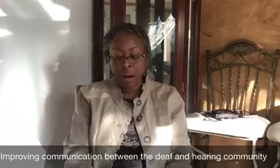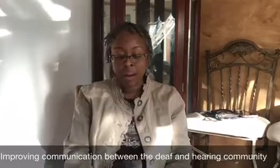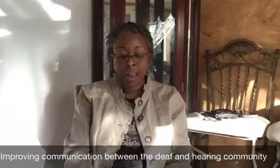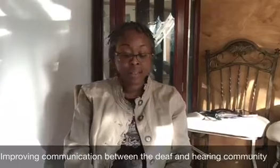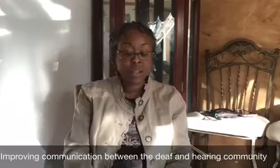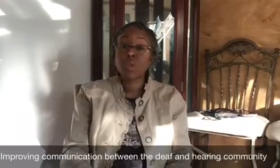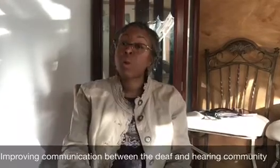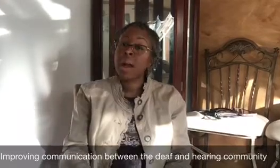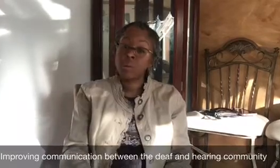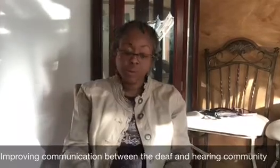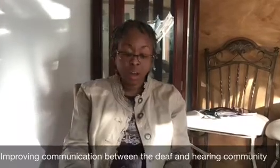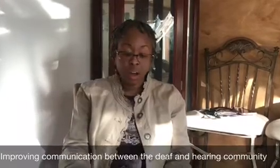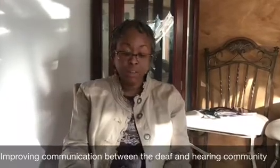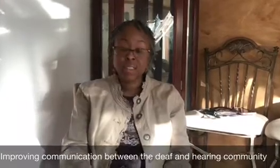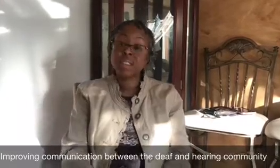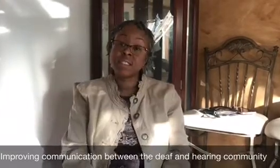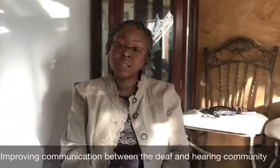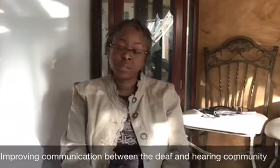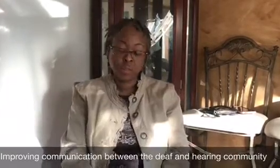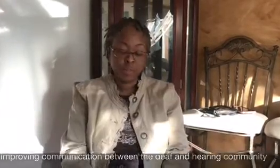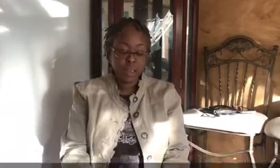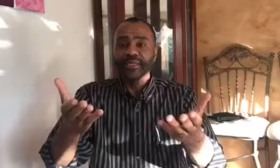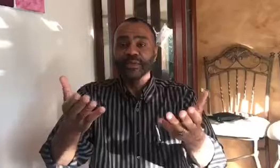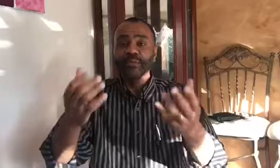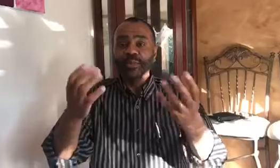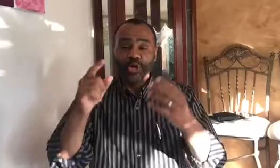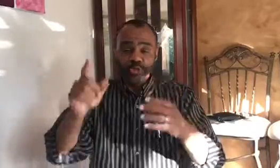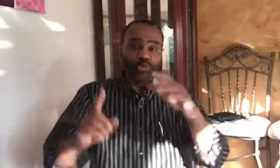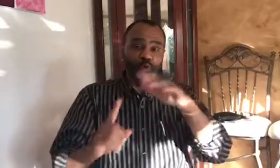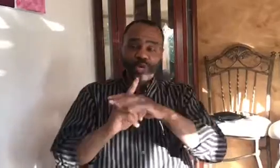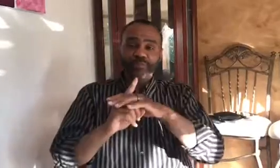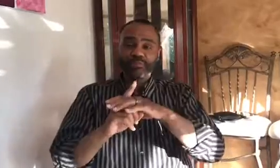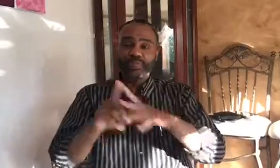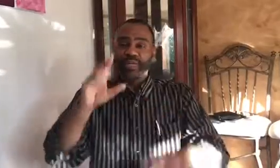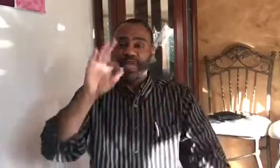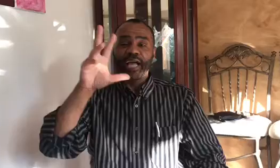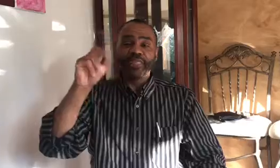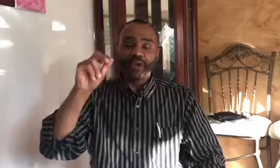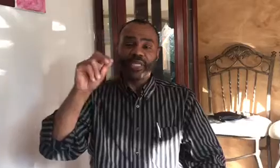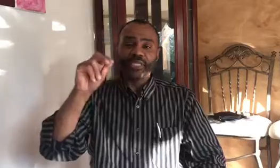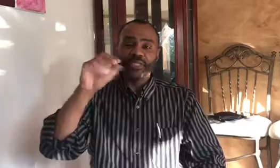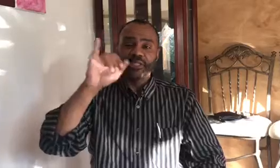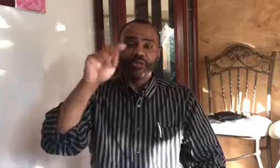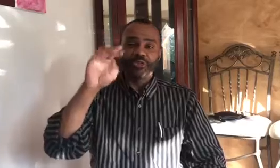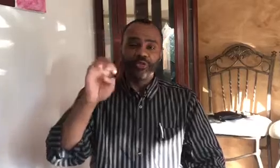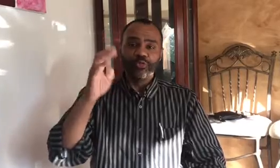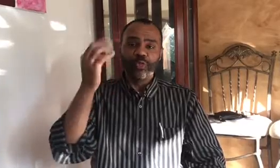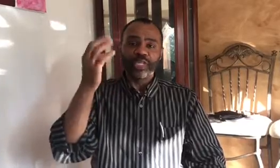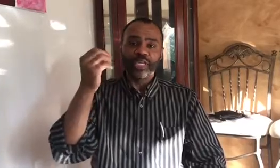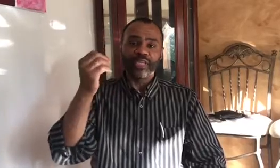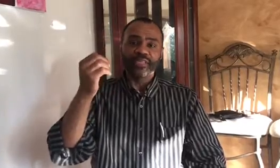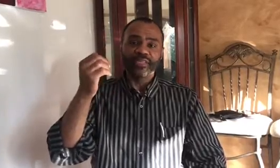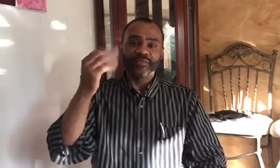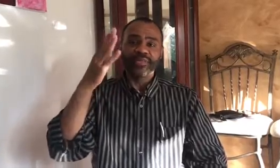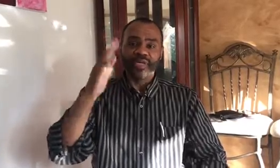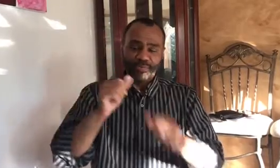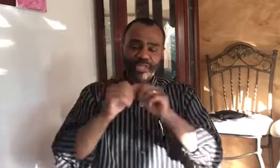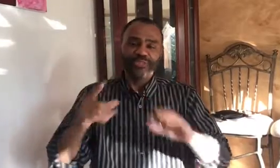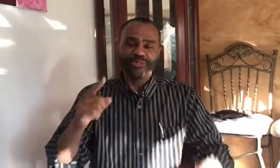Park at the Crown Office Center. We want you to show up at 9.30 June 14th. God bless you.